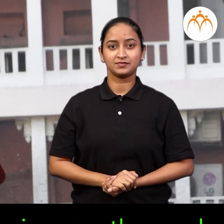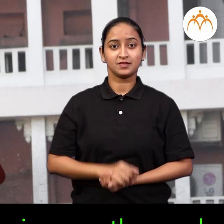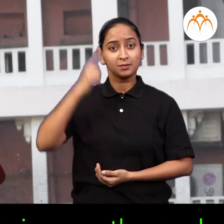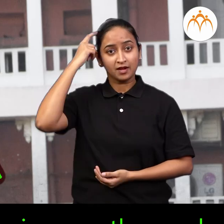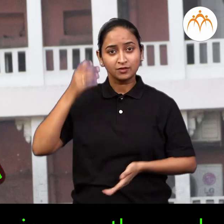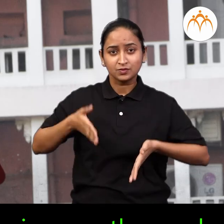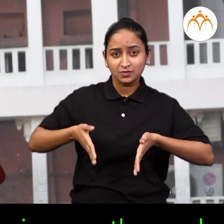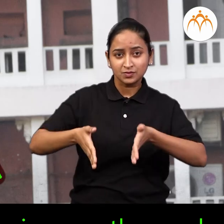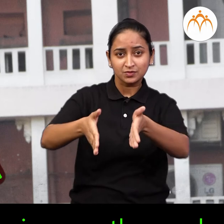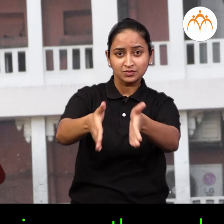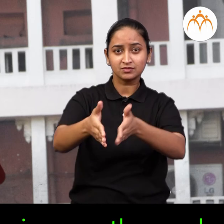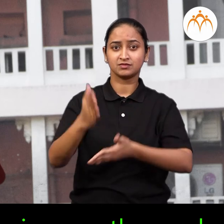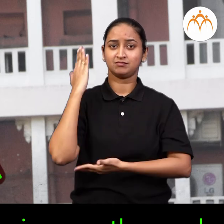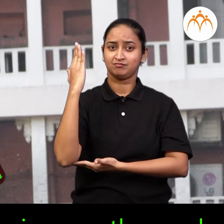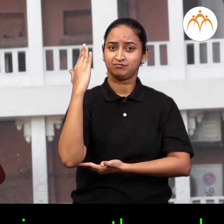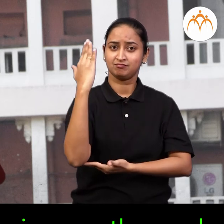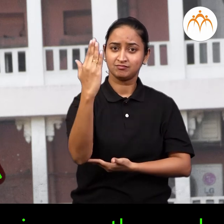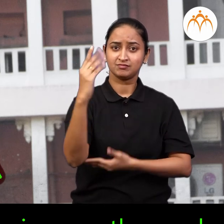There are triangular signs on the road.